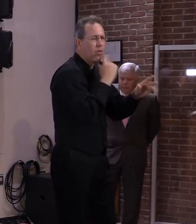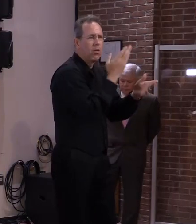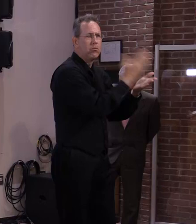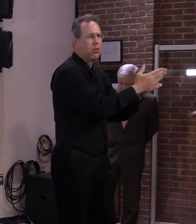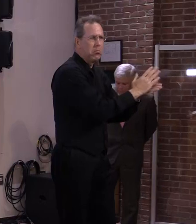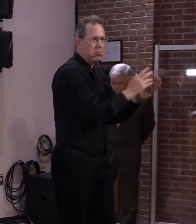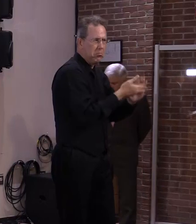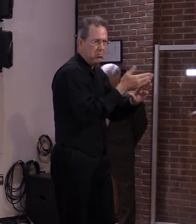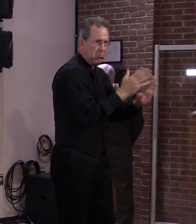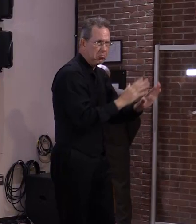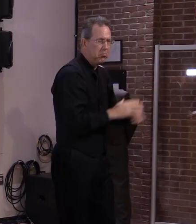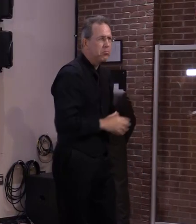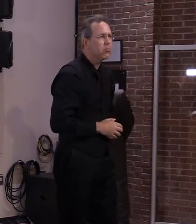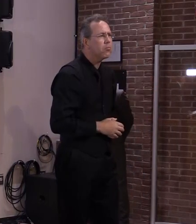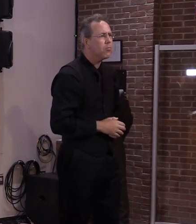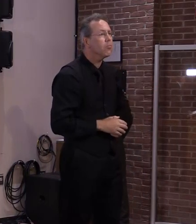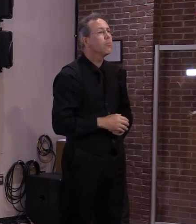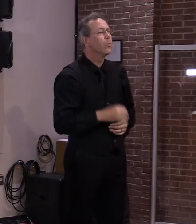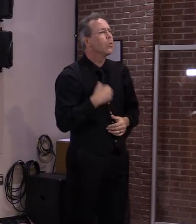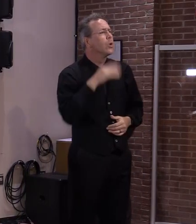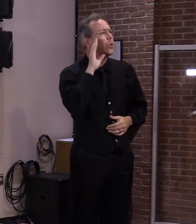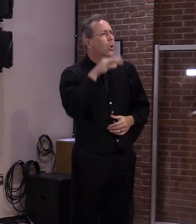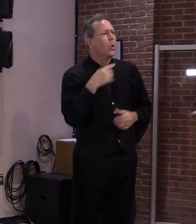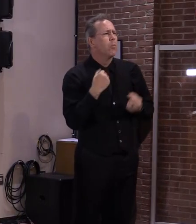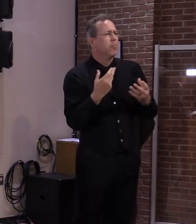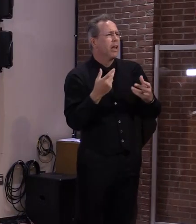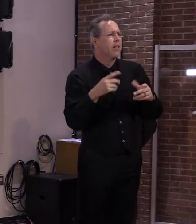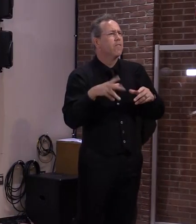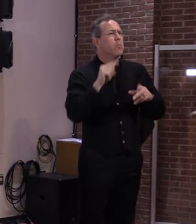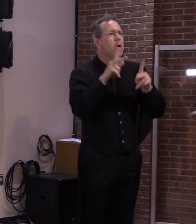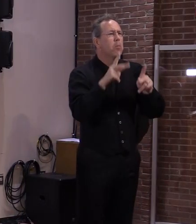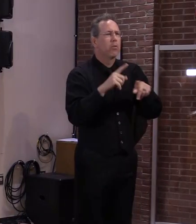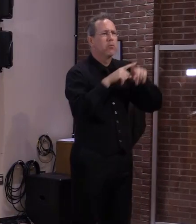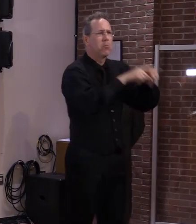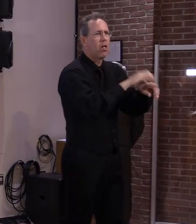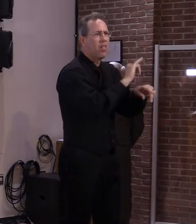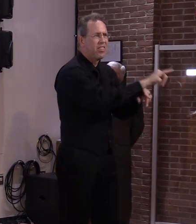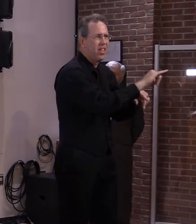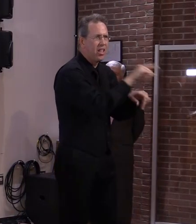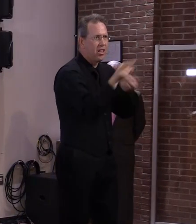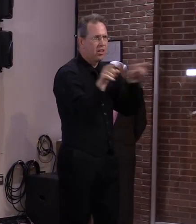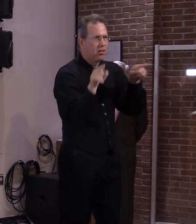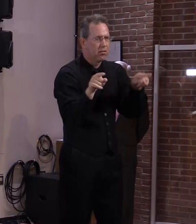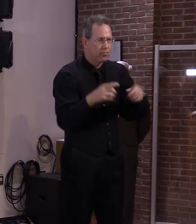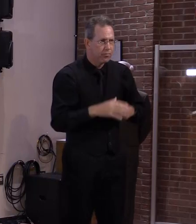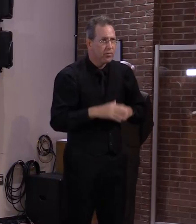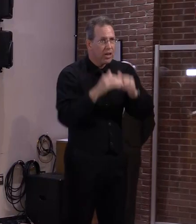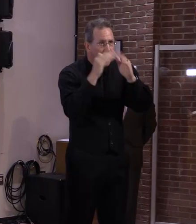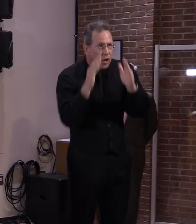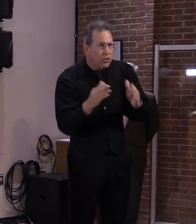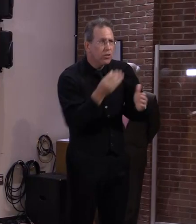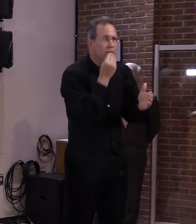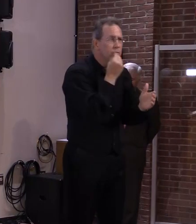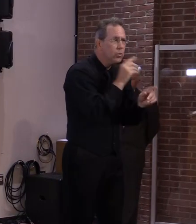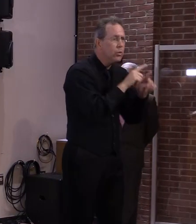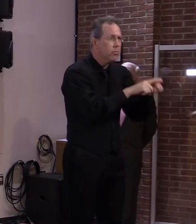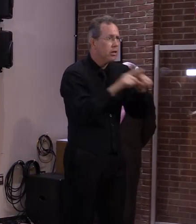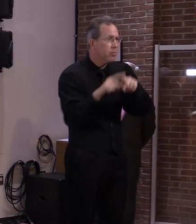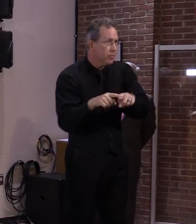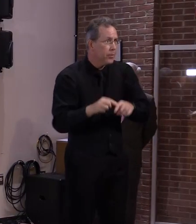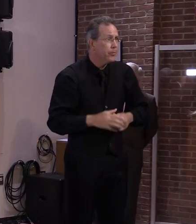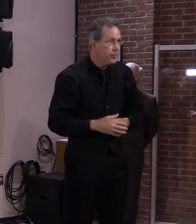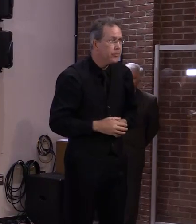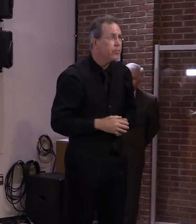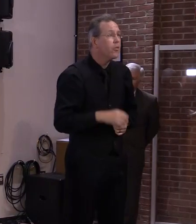many Vermonters relied on these services throughout the pandemic and Vermont has been seen as a model for our efforts to safely house